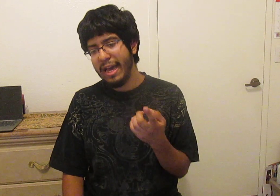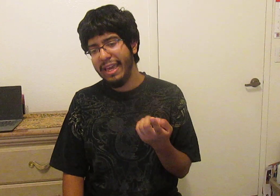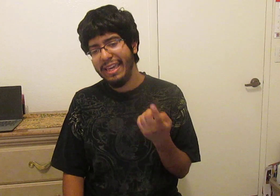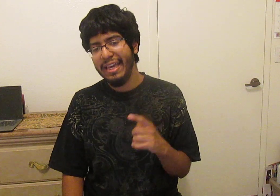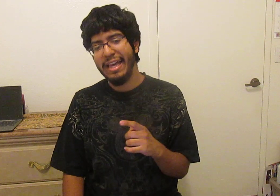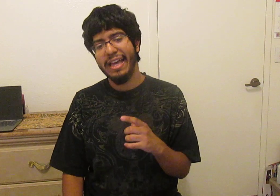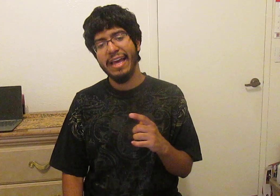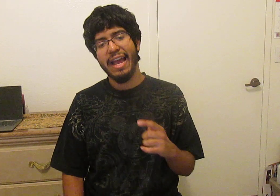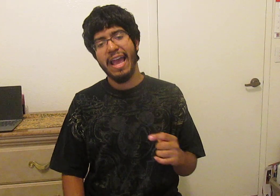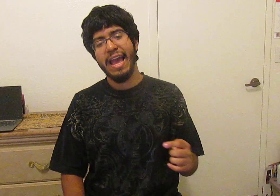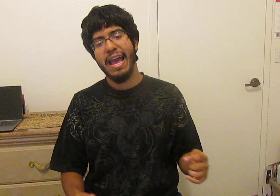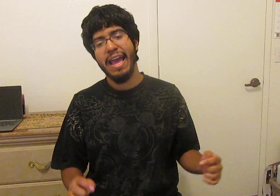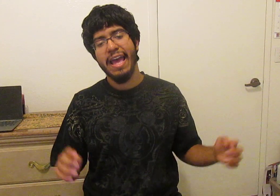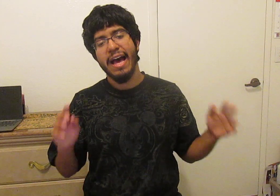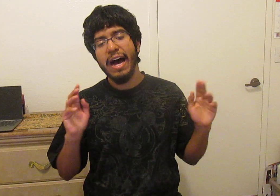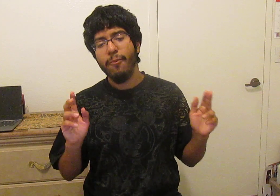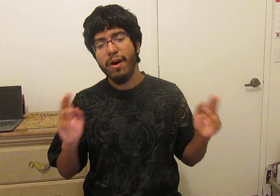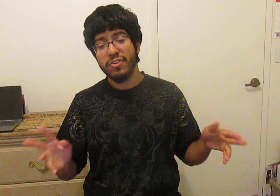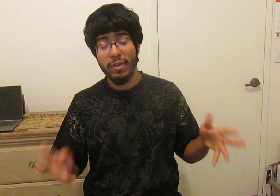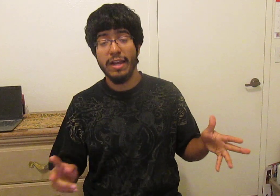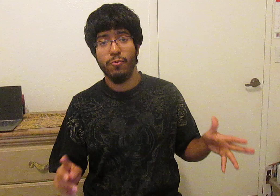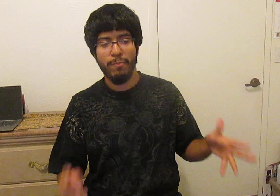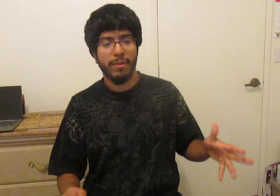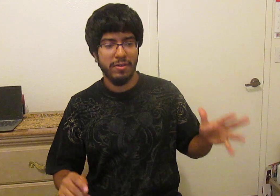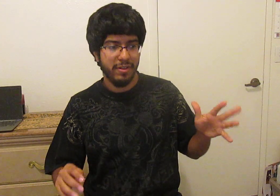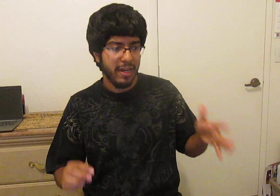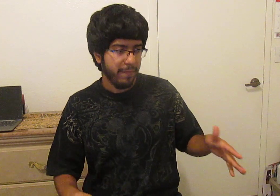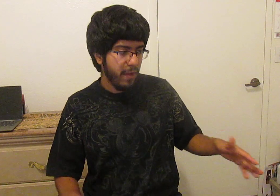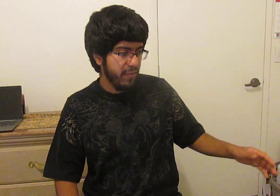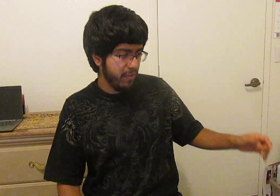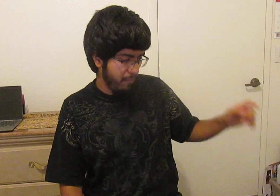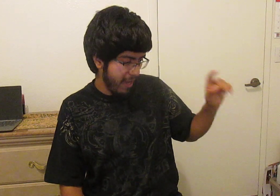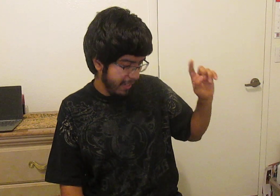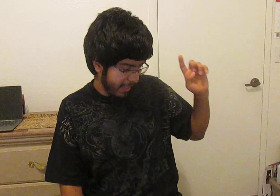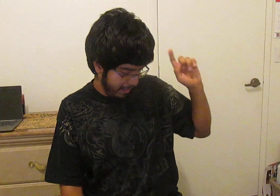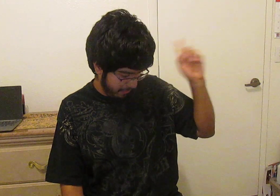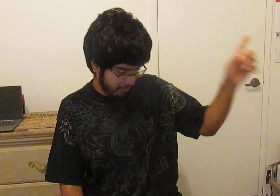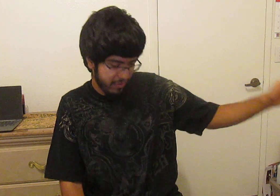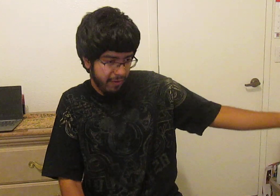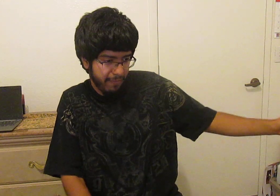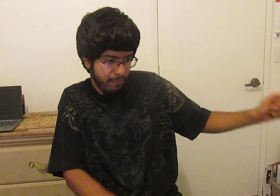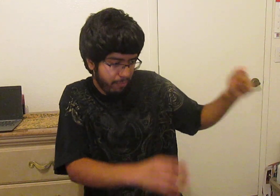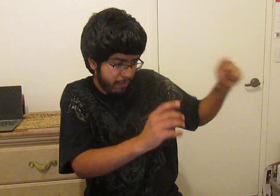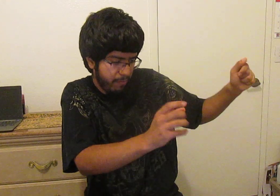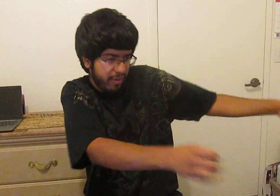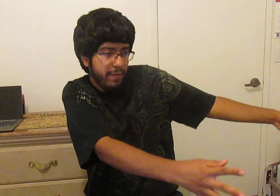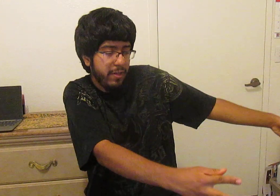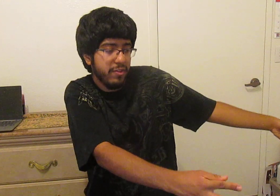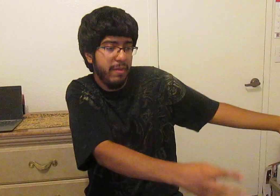I want to react to woodpecker detective office and why I went towards the link of him putting the videos in the